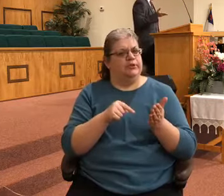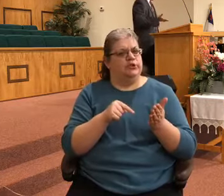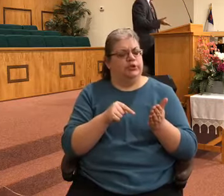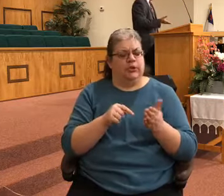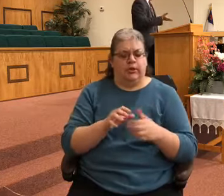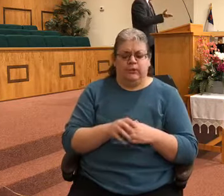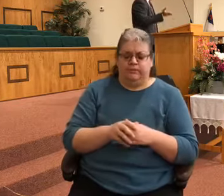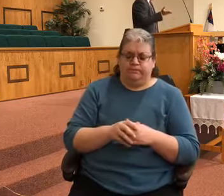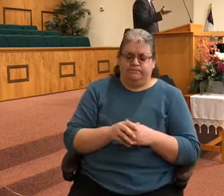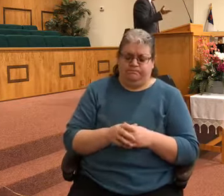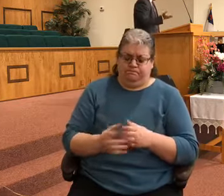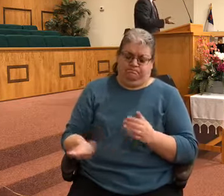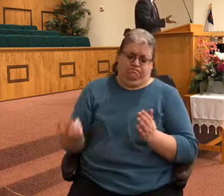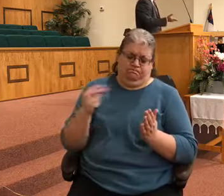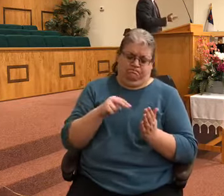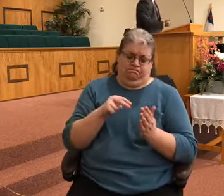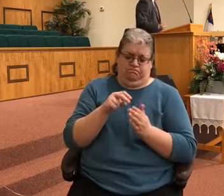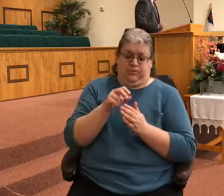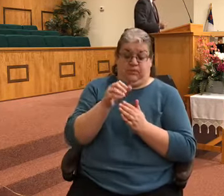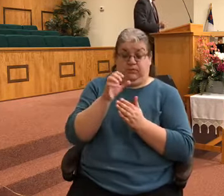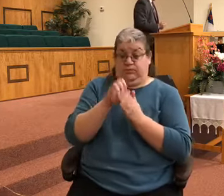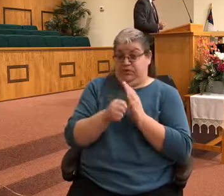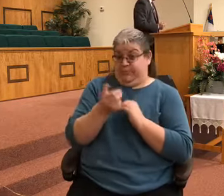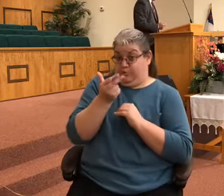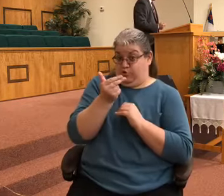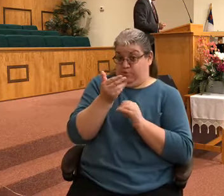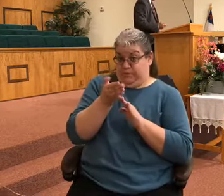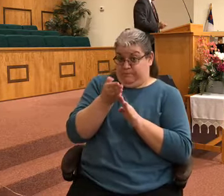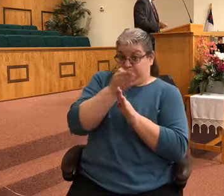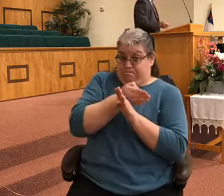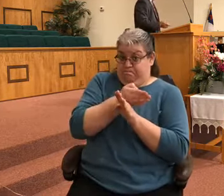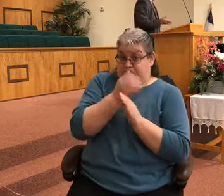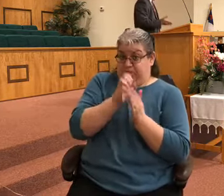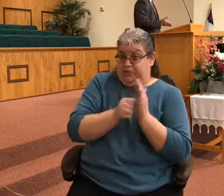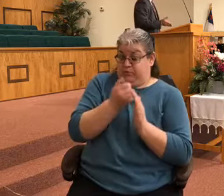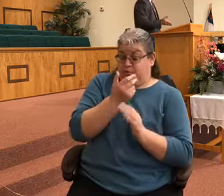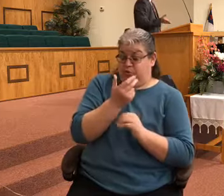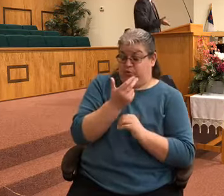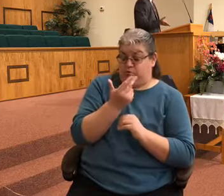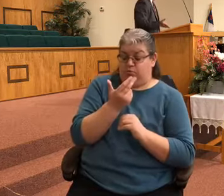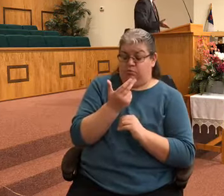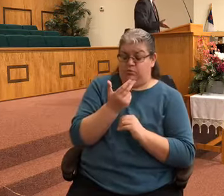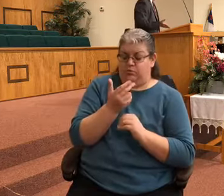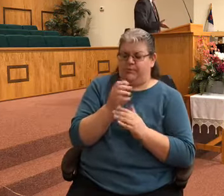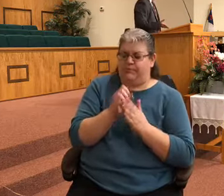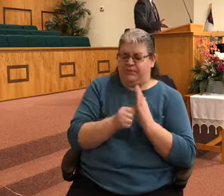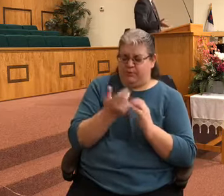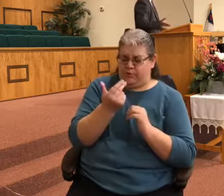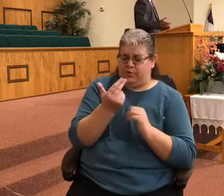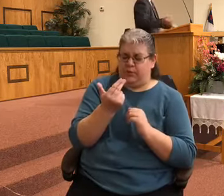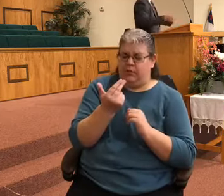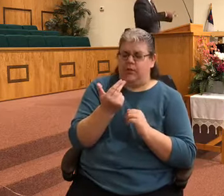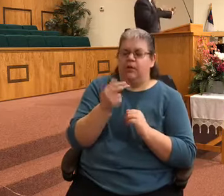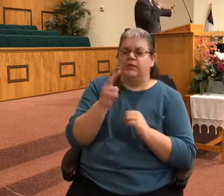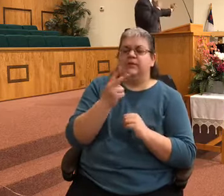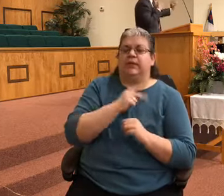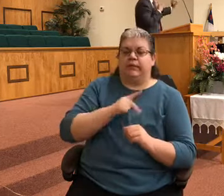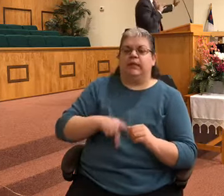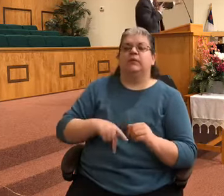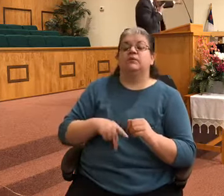chapter 13 of 2 Kings and we just read in verse 17 about the arrow being shot